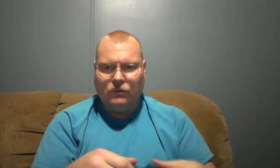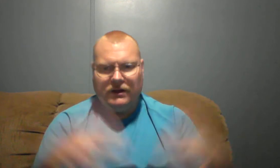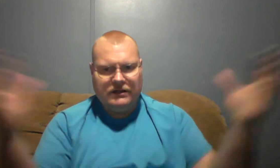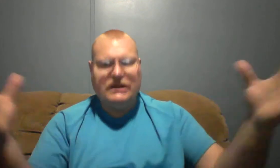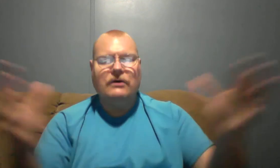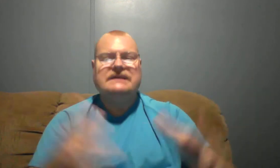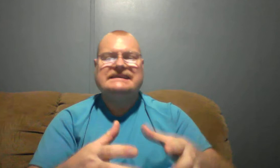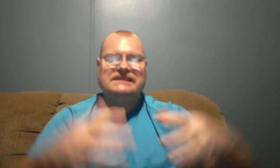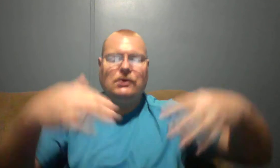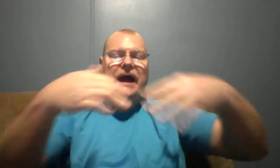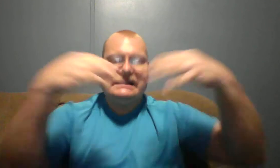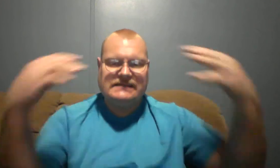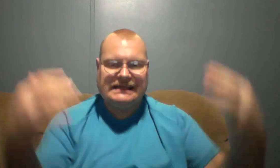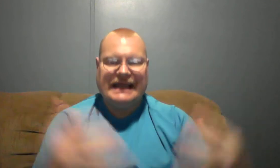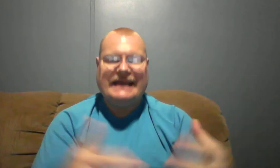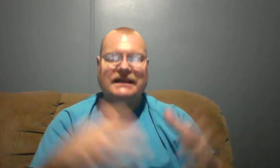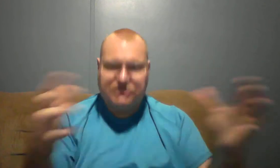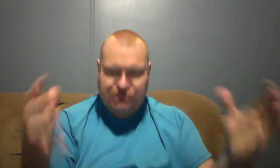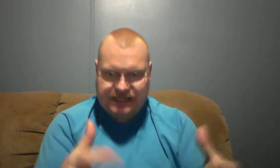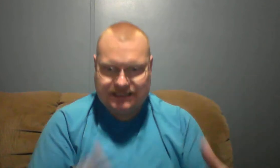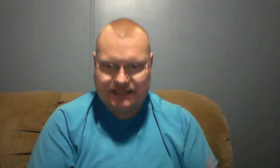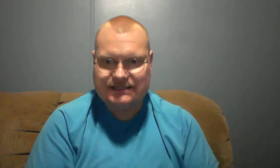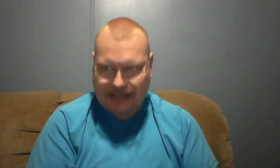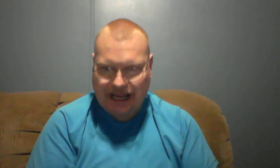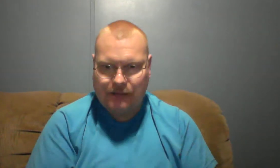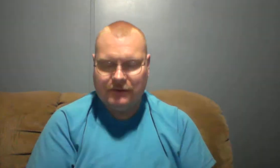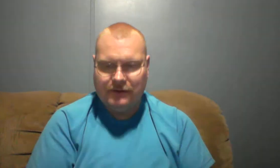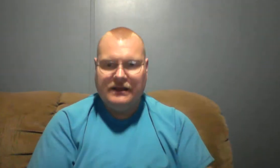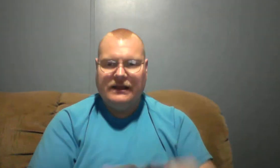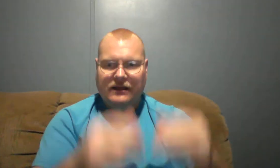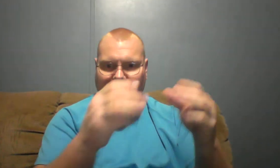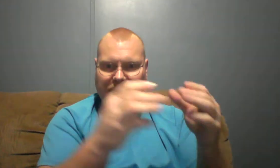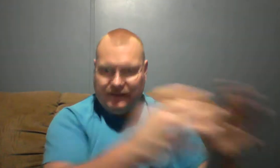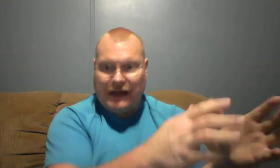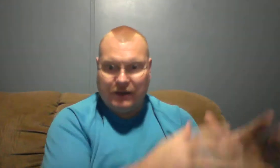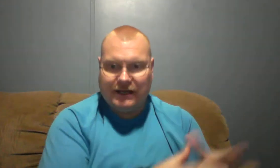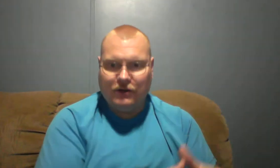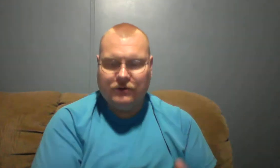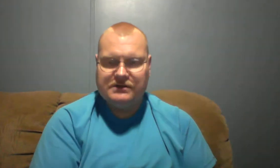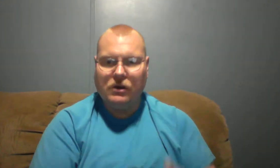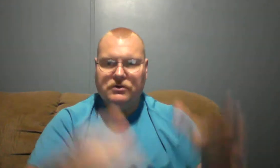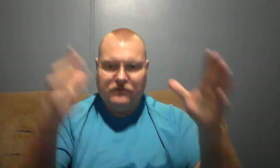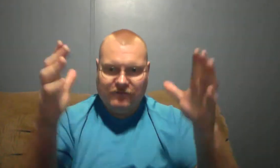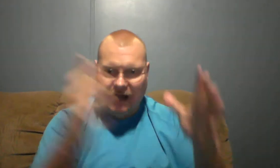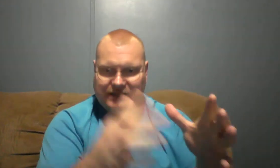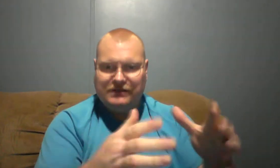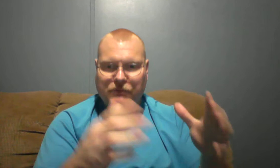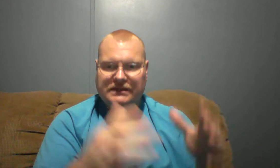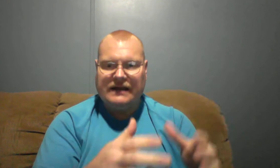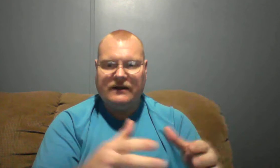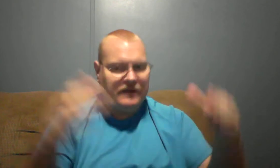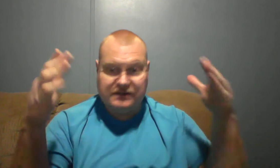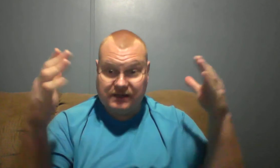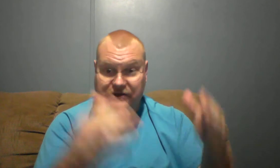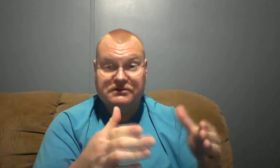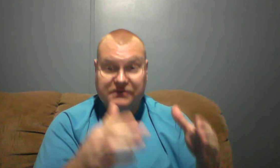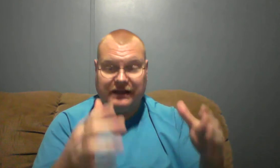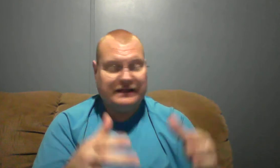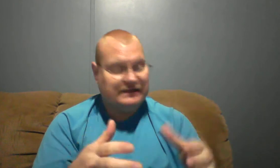Well, you know, it says to ask it in Jesus name. And that would I do. So you've got to put that in there. There's a, there's a,